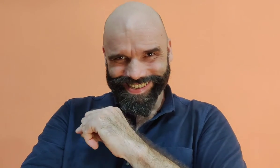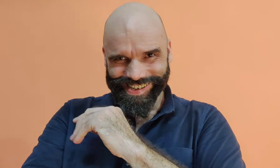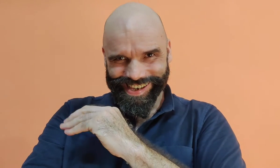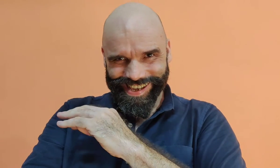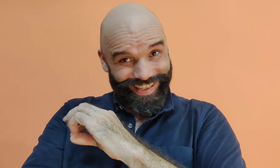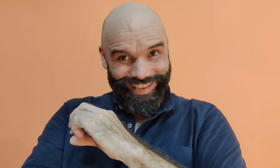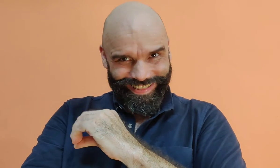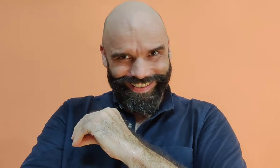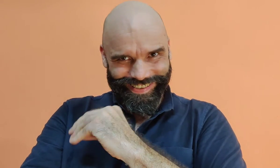One, the thing.